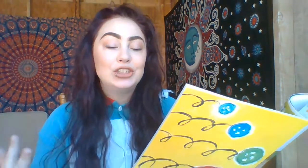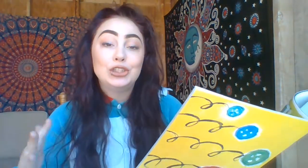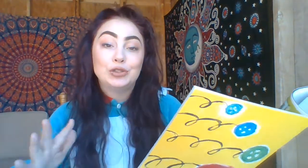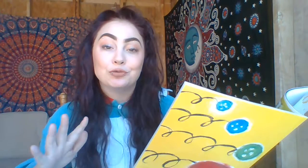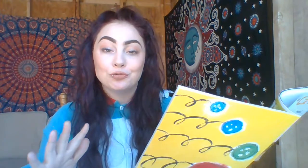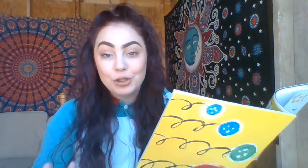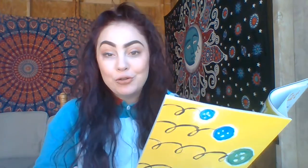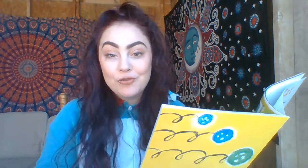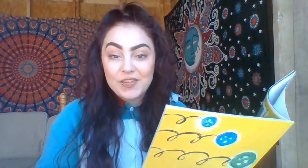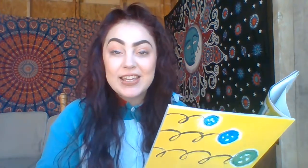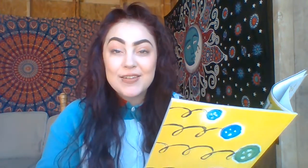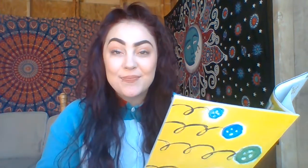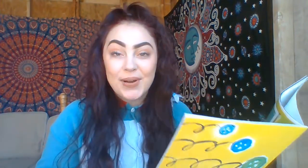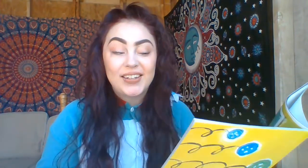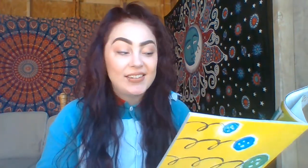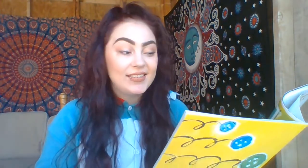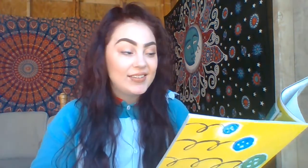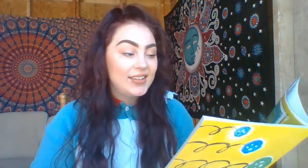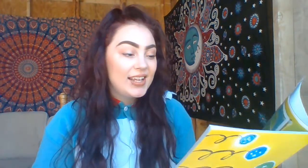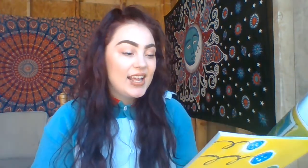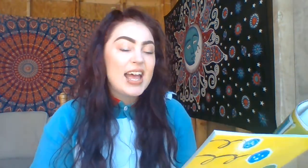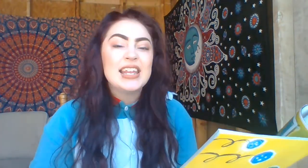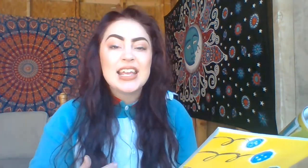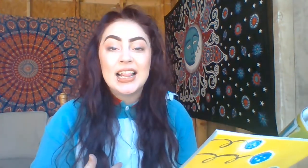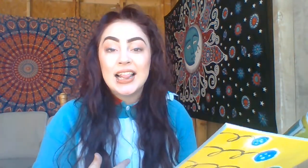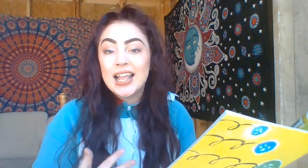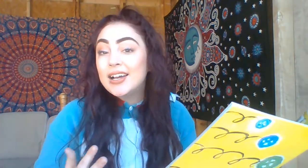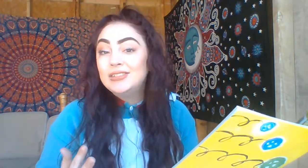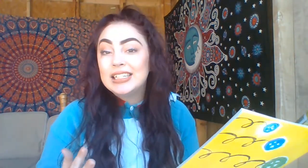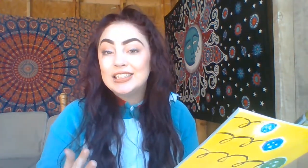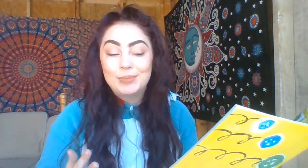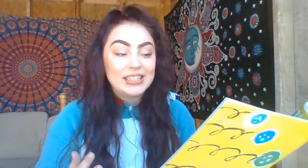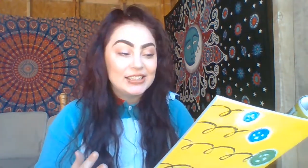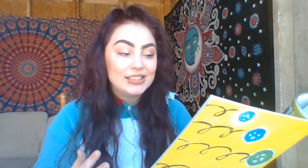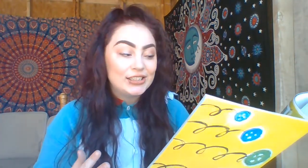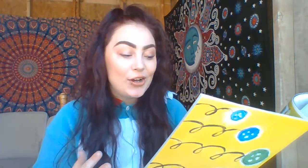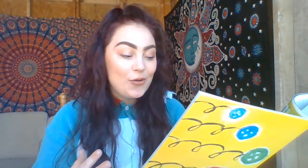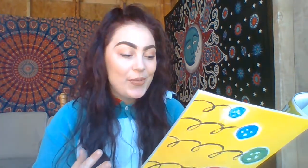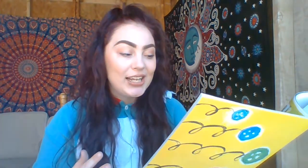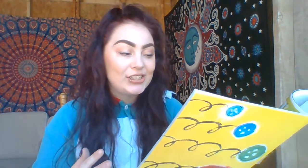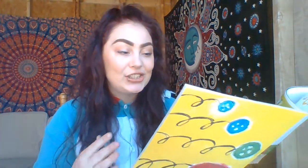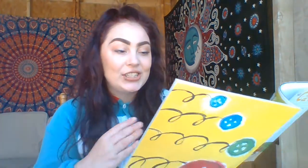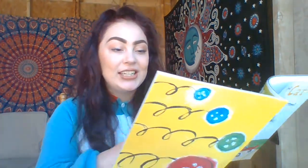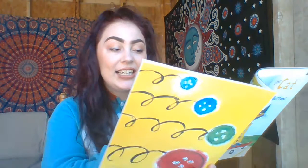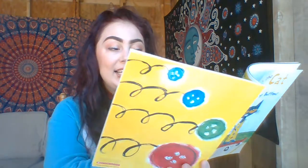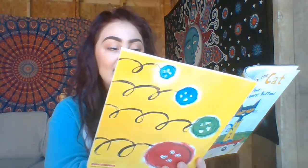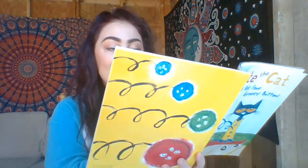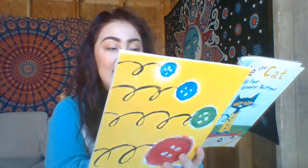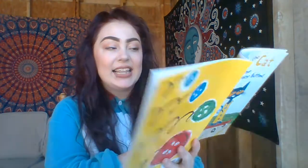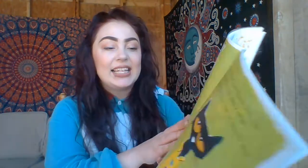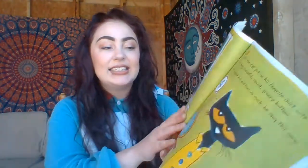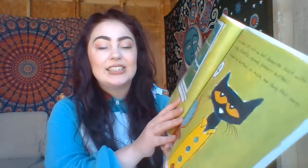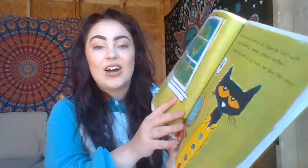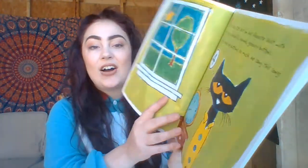groovy buttons and he loved his buttons so much. He sang this song.